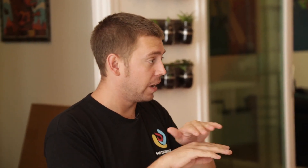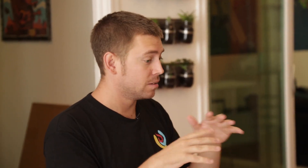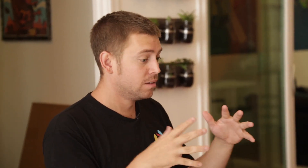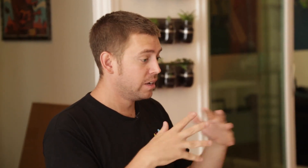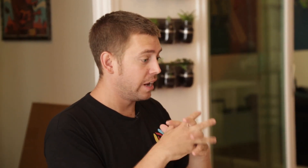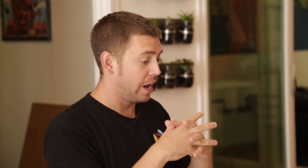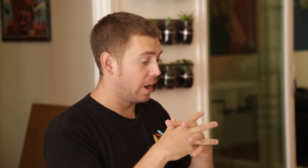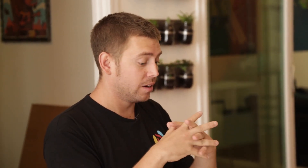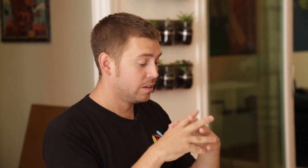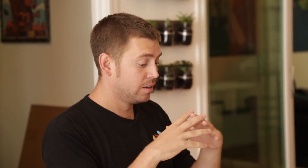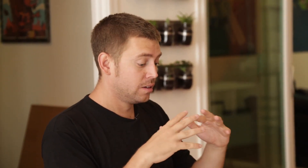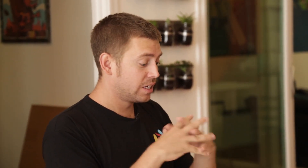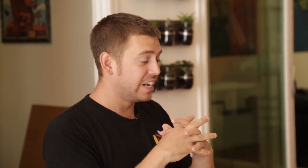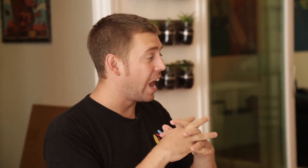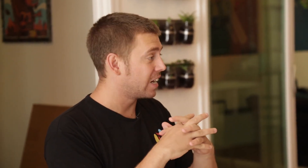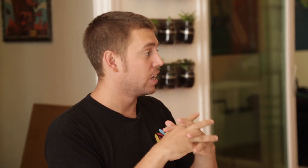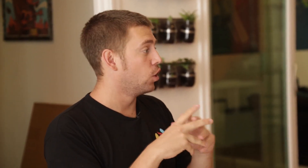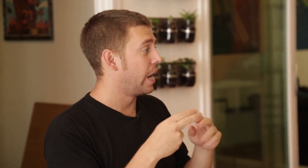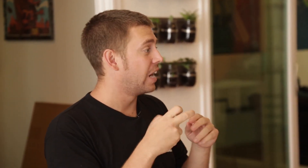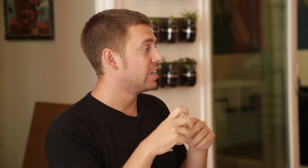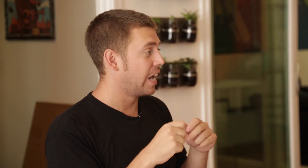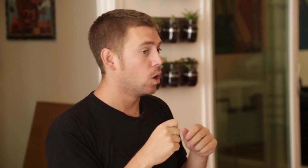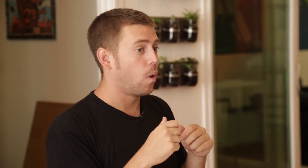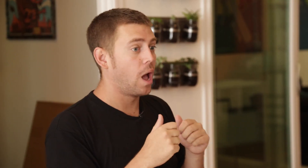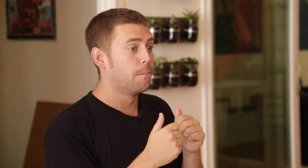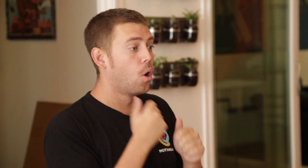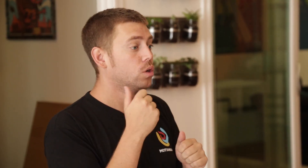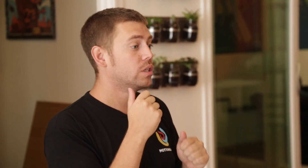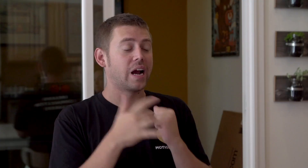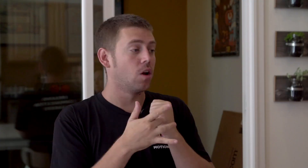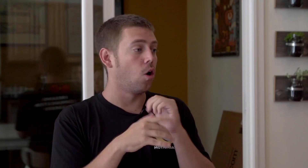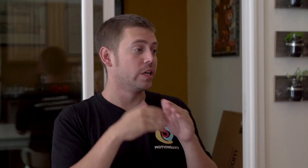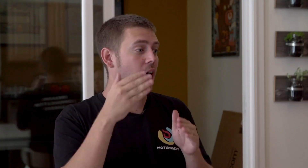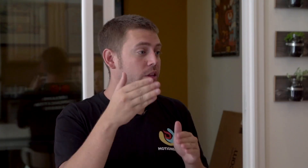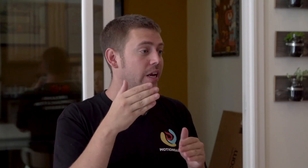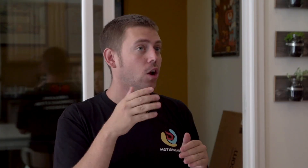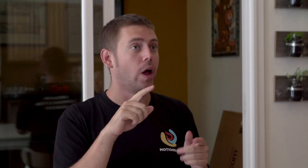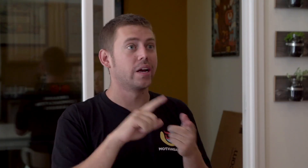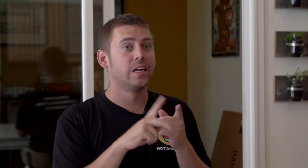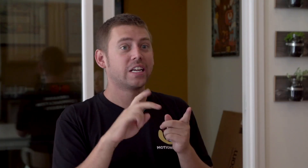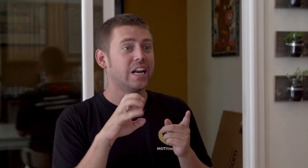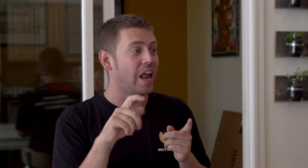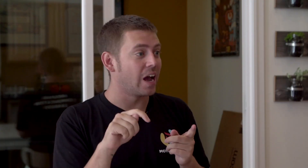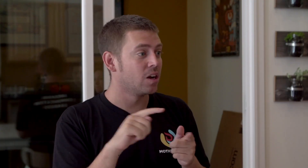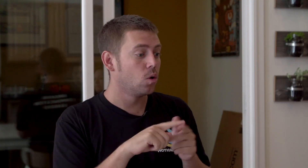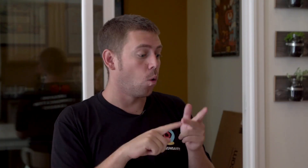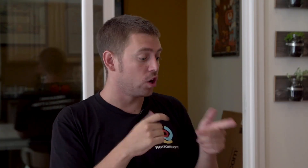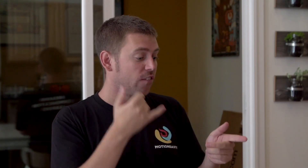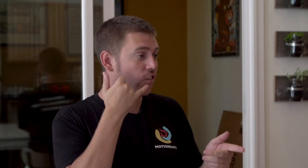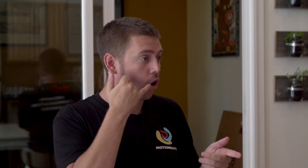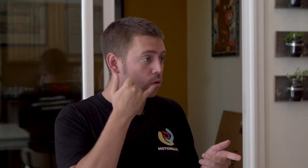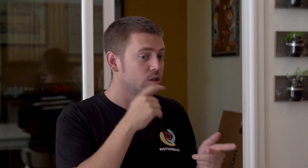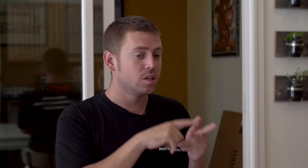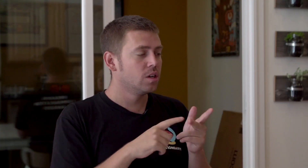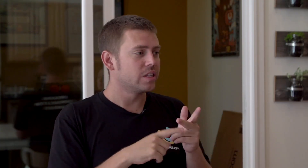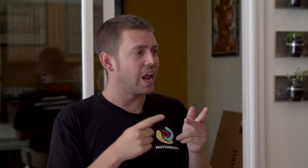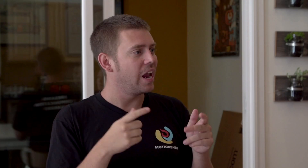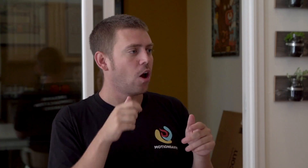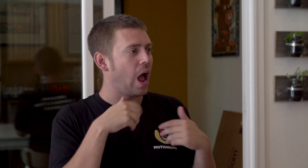and connecting your hands together well. Most technology out there like Kinect or your phones, they don't